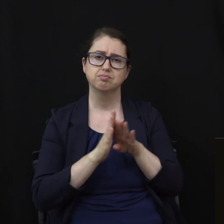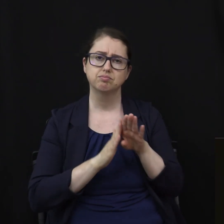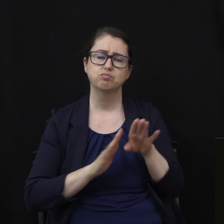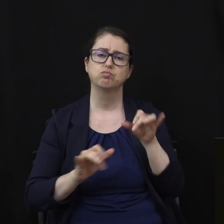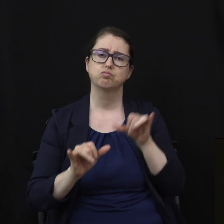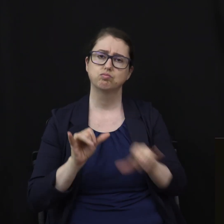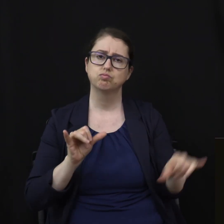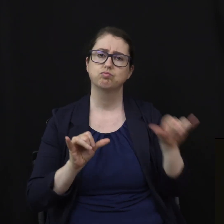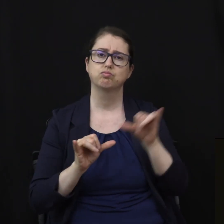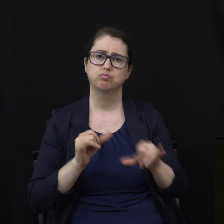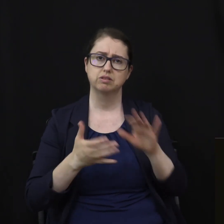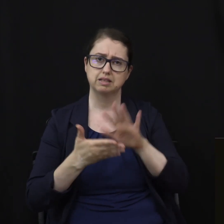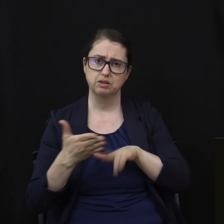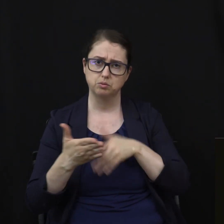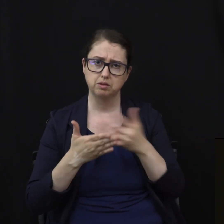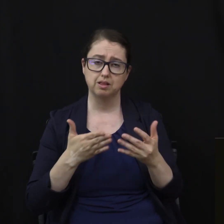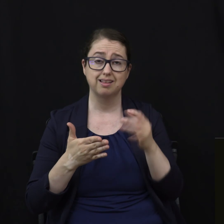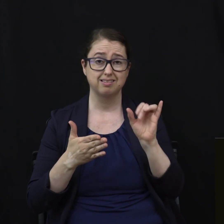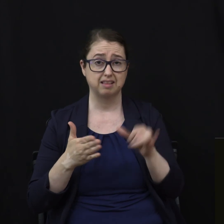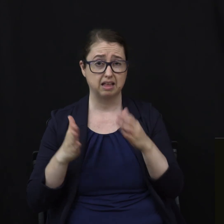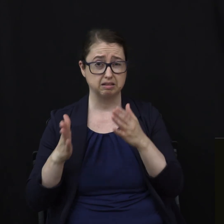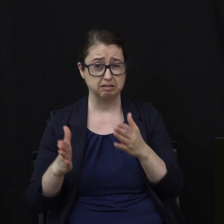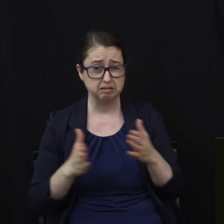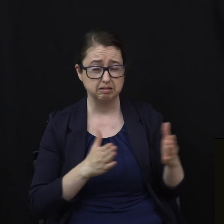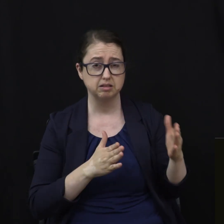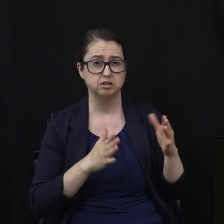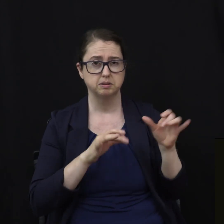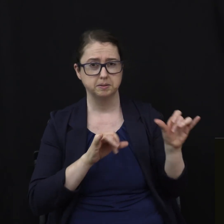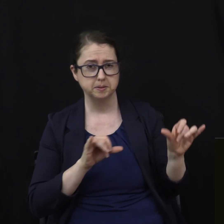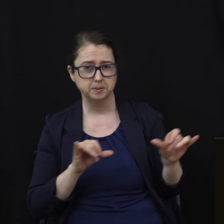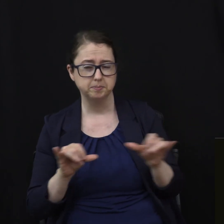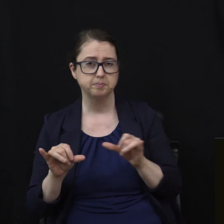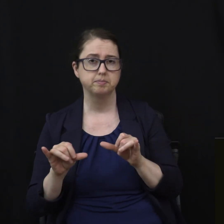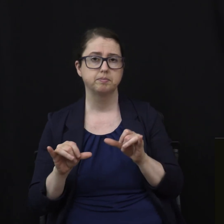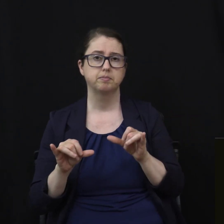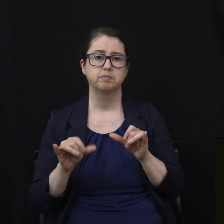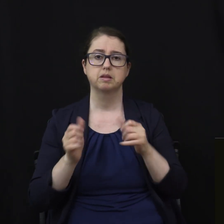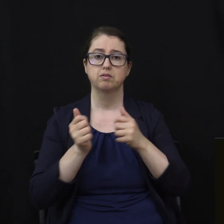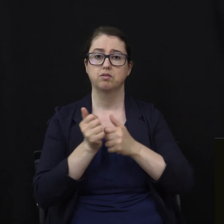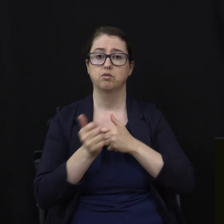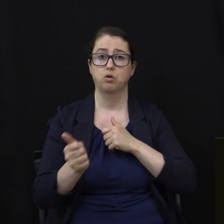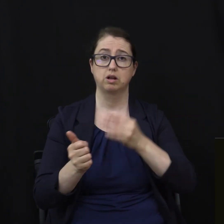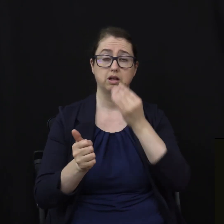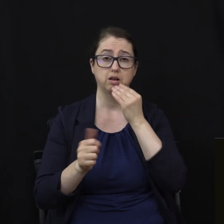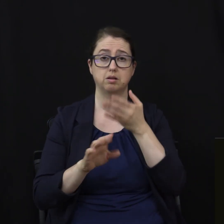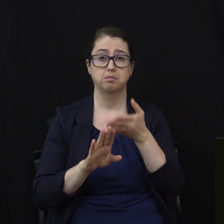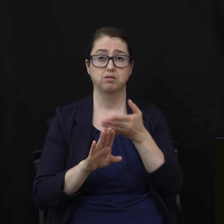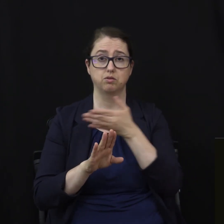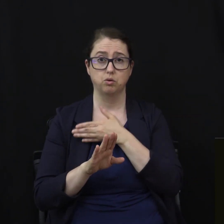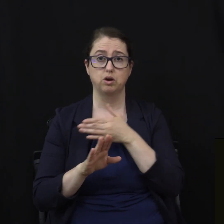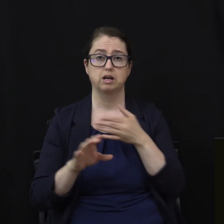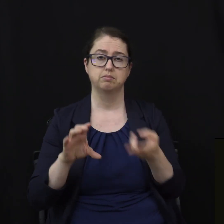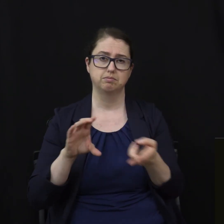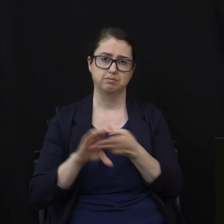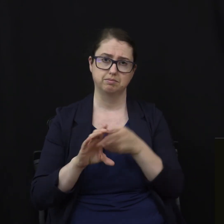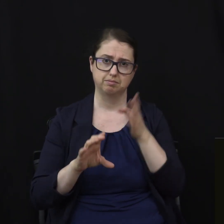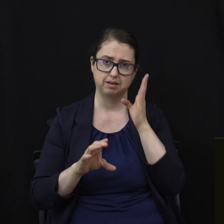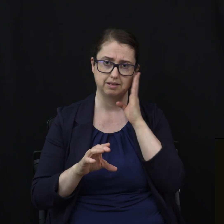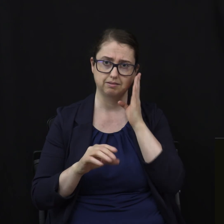part of that routine may want to avoid eating right before you go to bed. Something else that helps promote